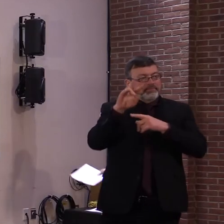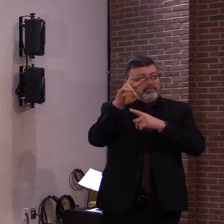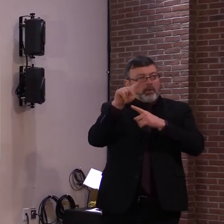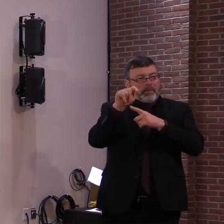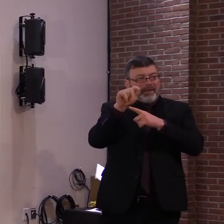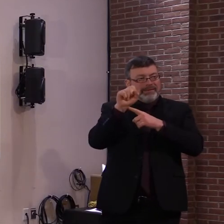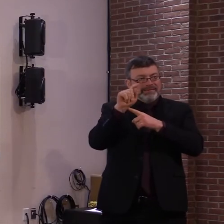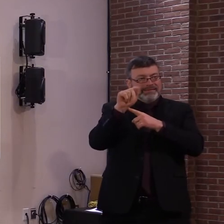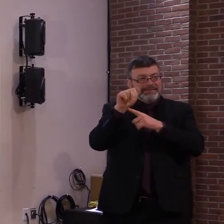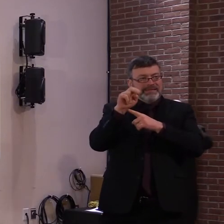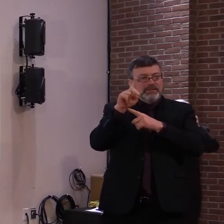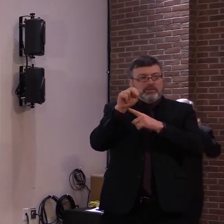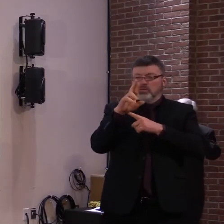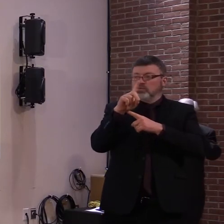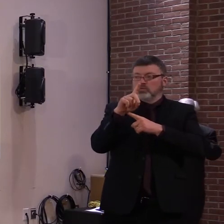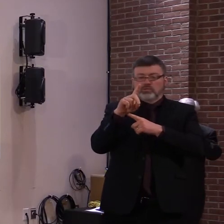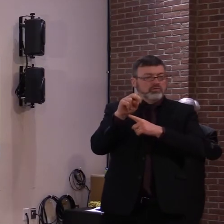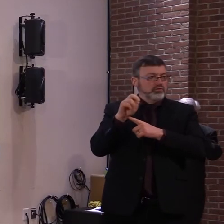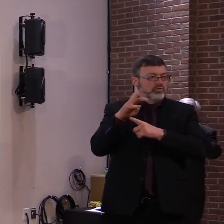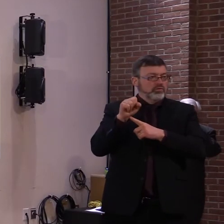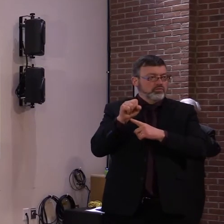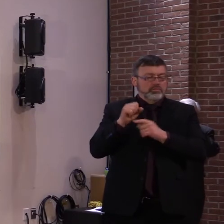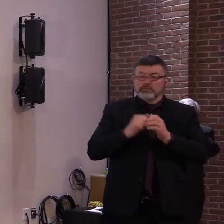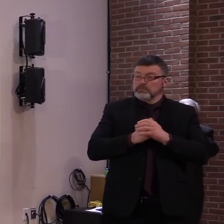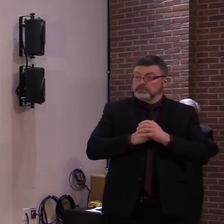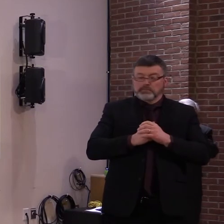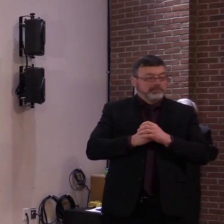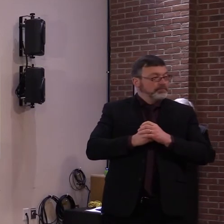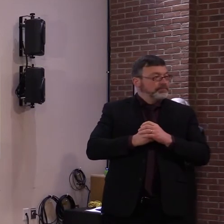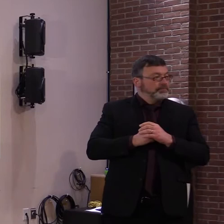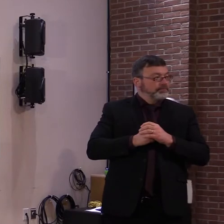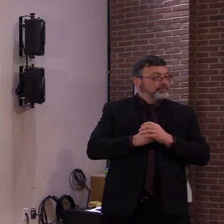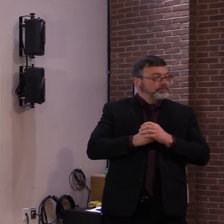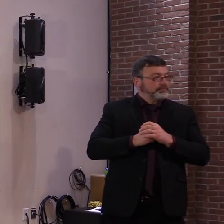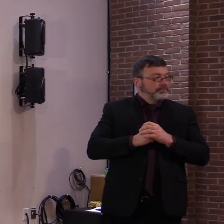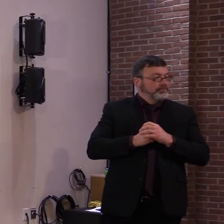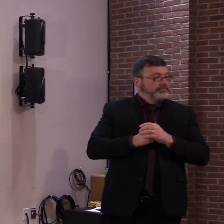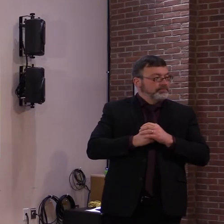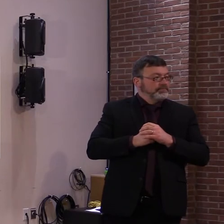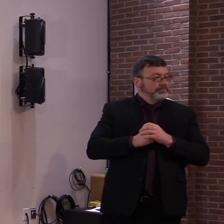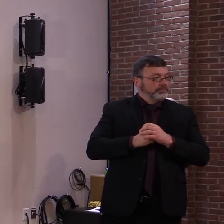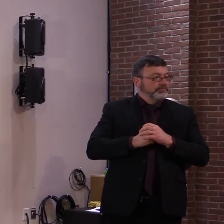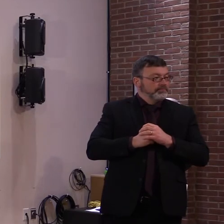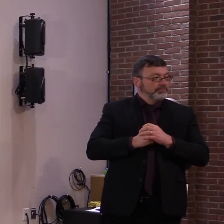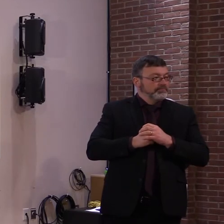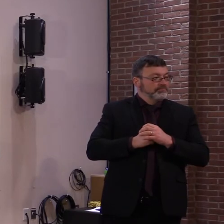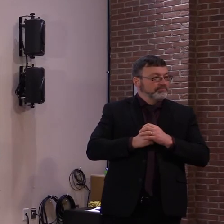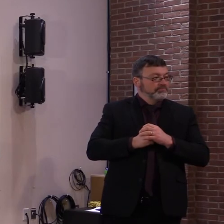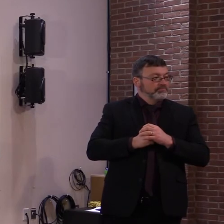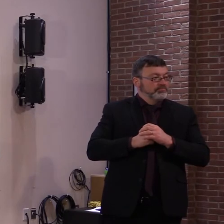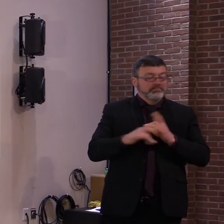Tom, Vermont Standard. Uh, thank you. Uh, you. Uh, can you hear me? We can.